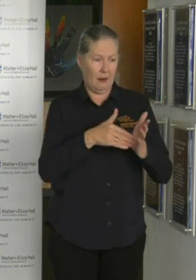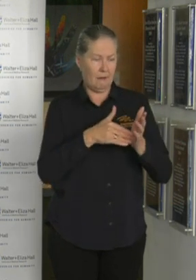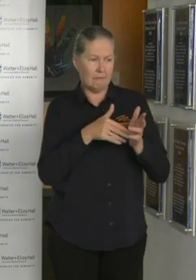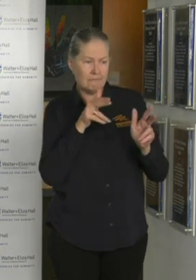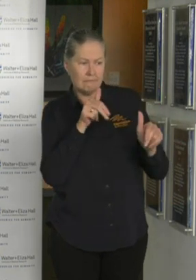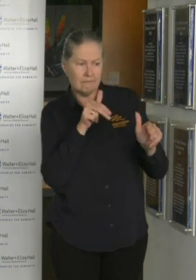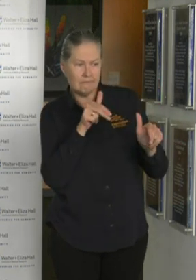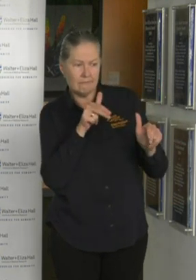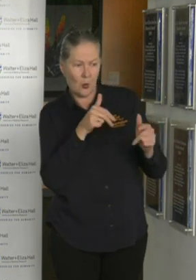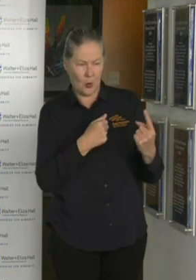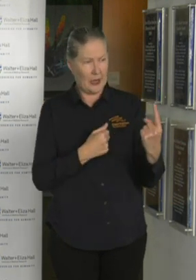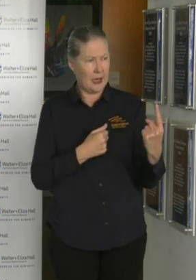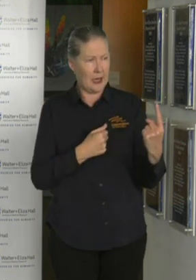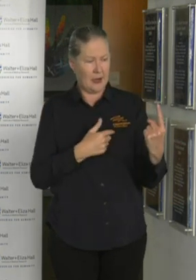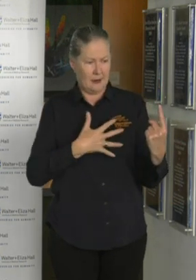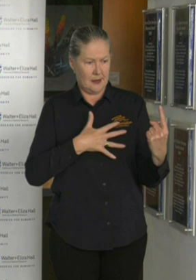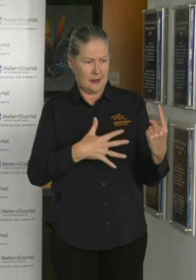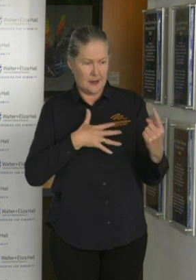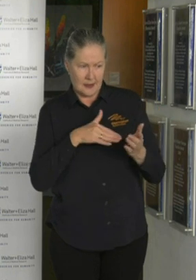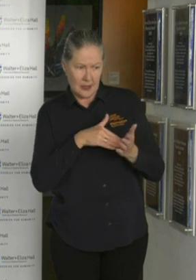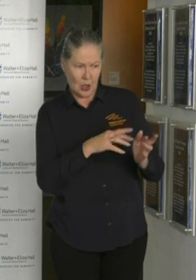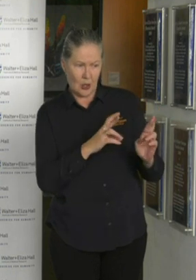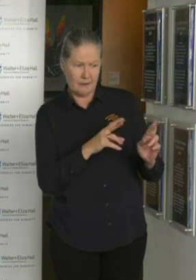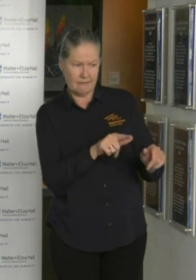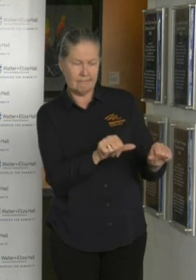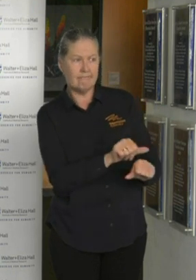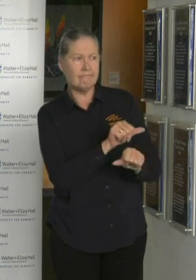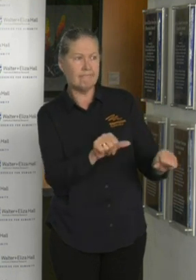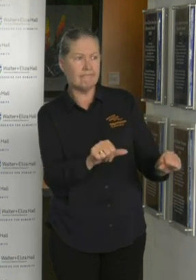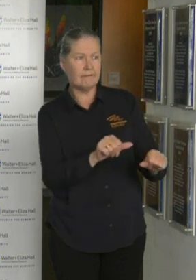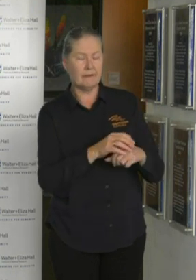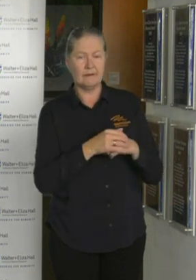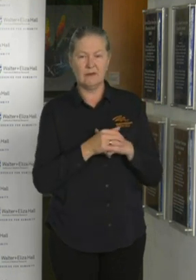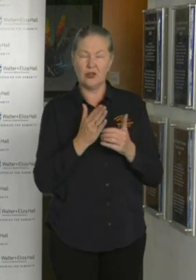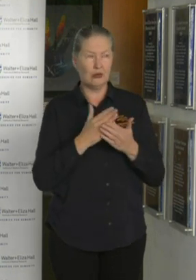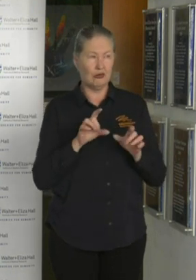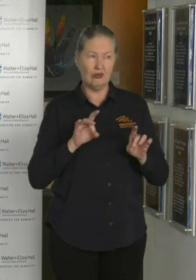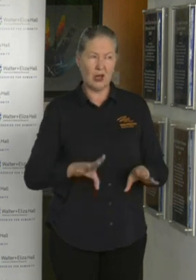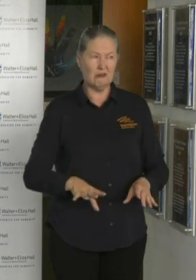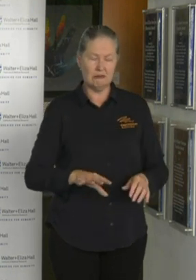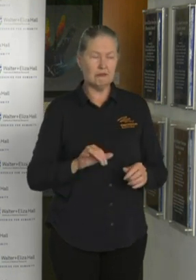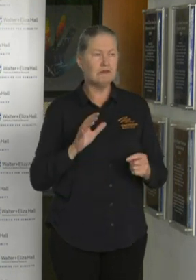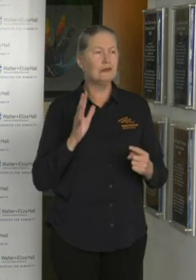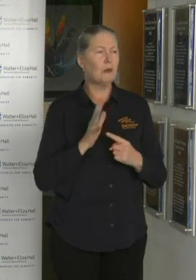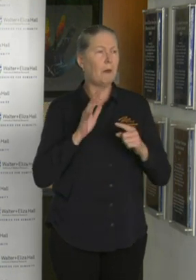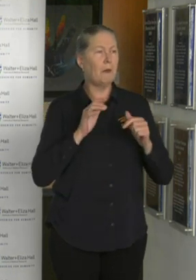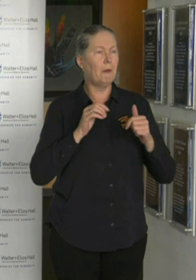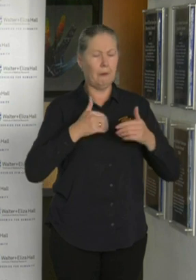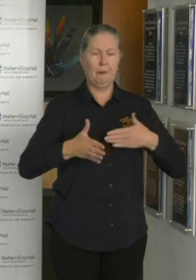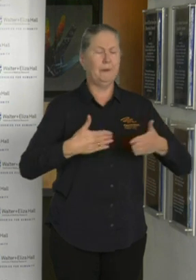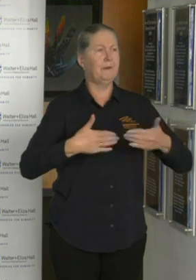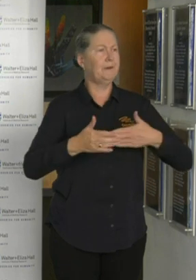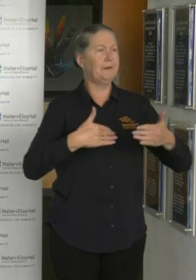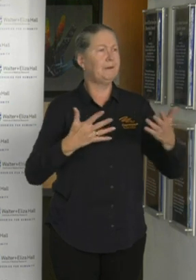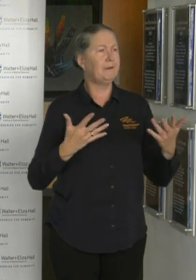we focus on them, but we hope for them. And this has been an Australian achievement. So I want to acknowledge what all Australians have done